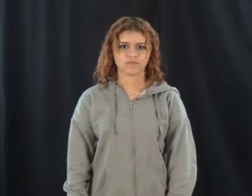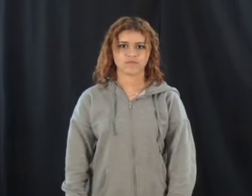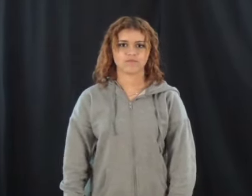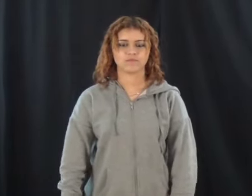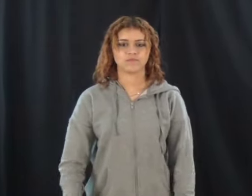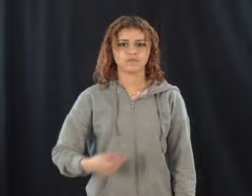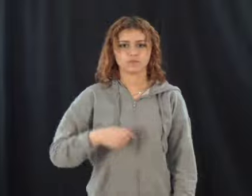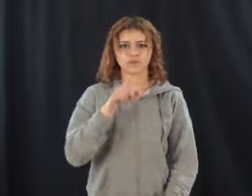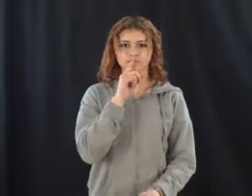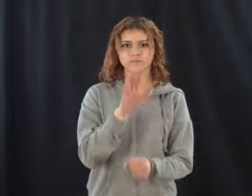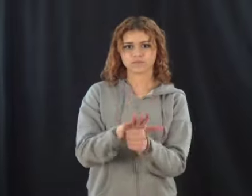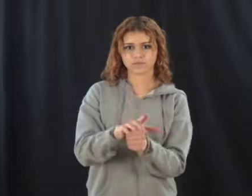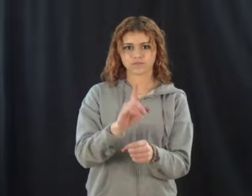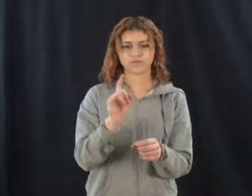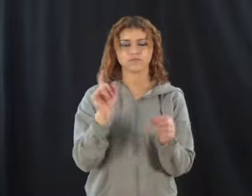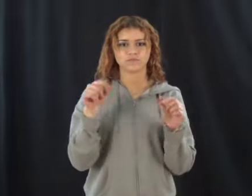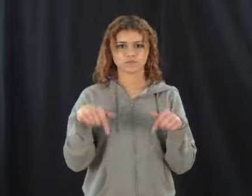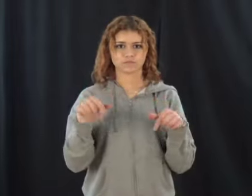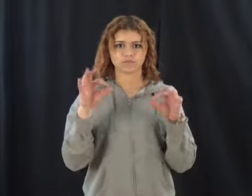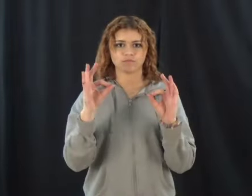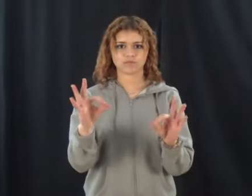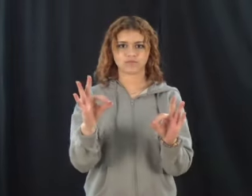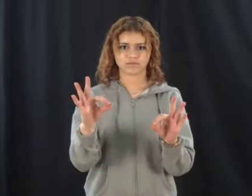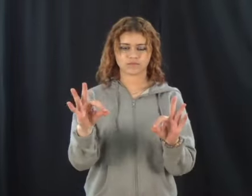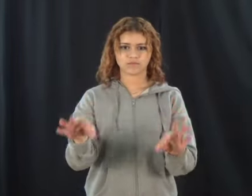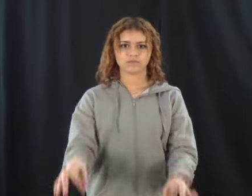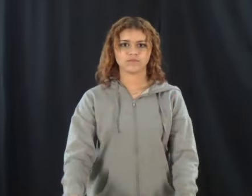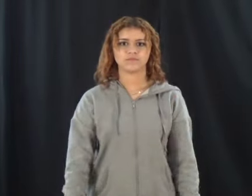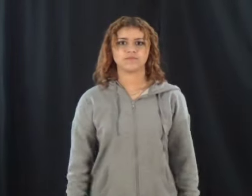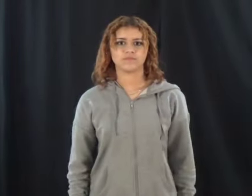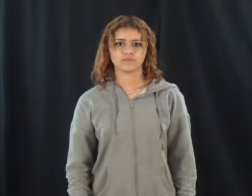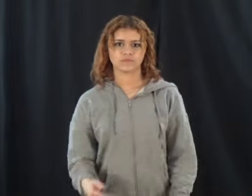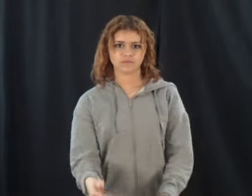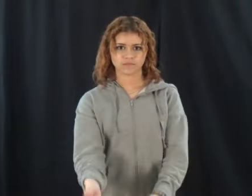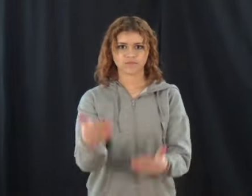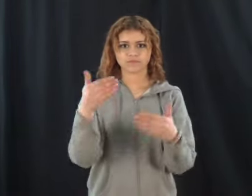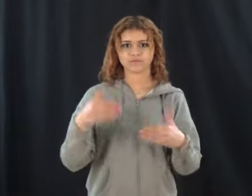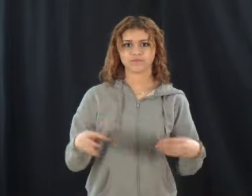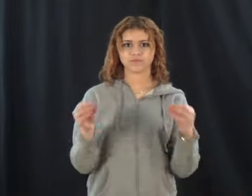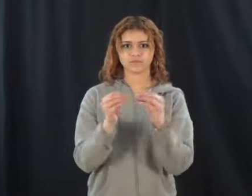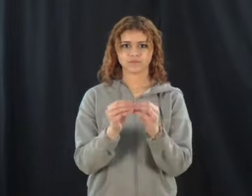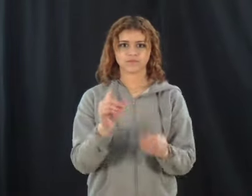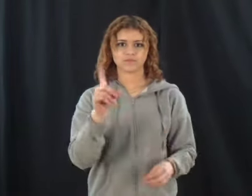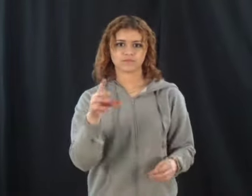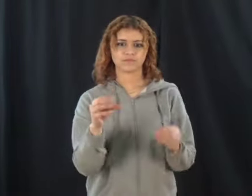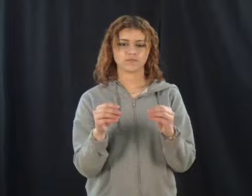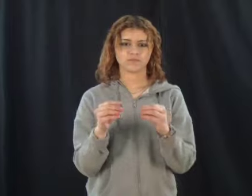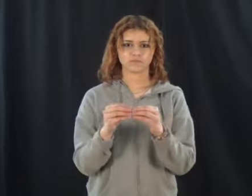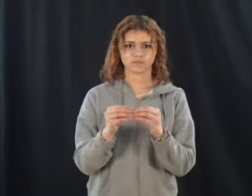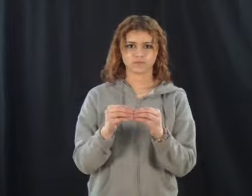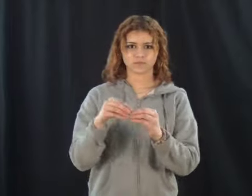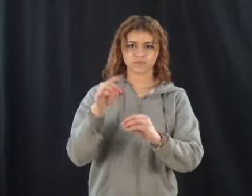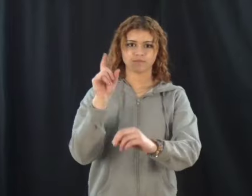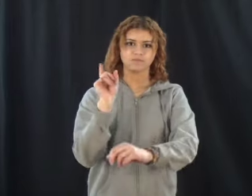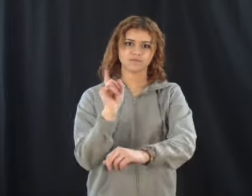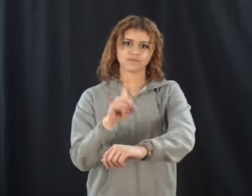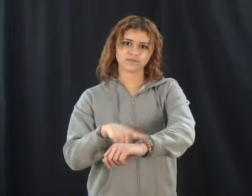I swear this is perfect Come kiss me one more time